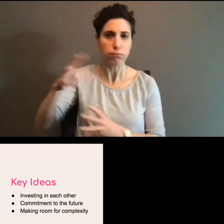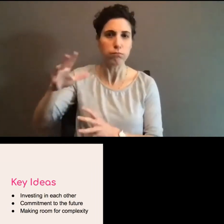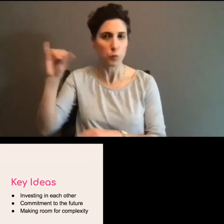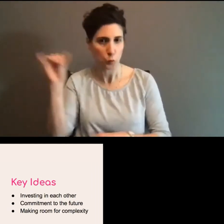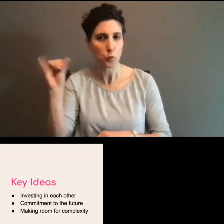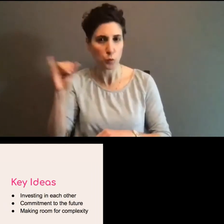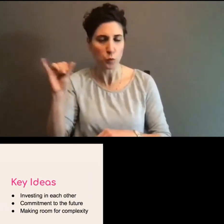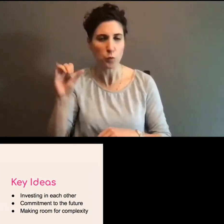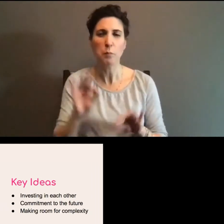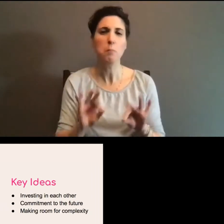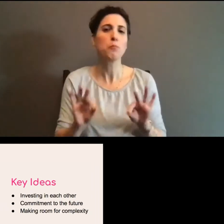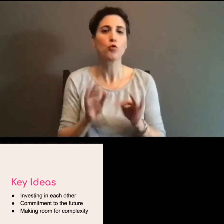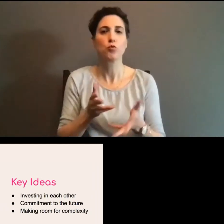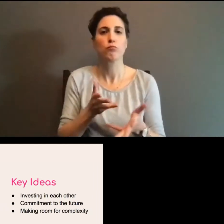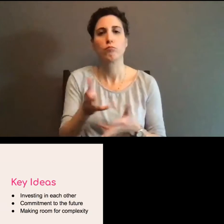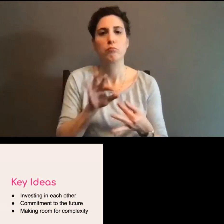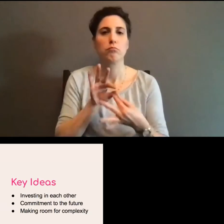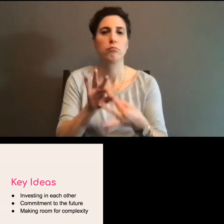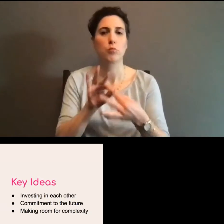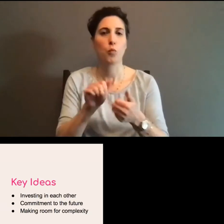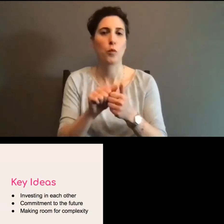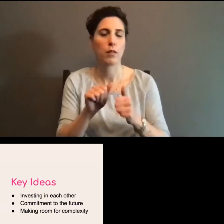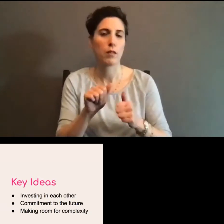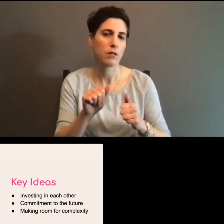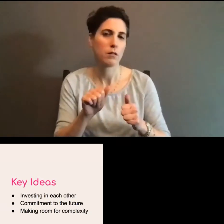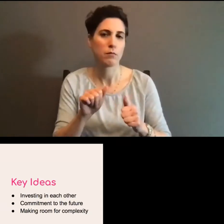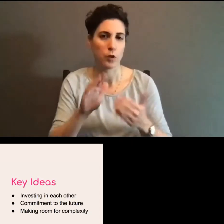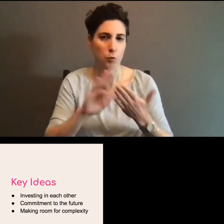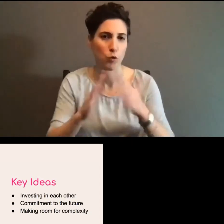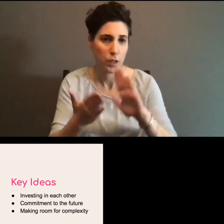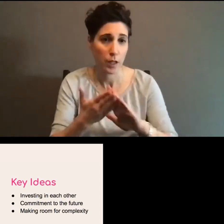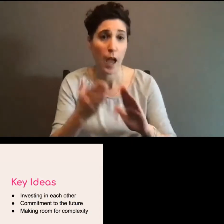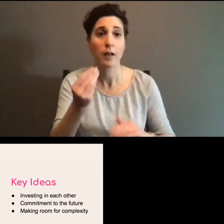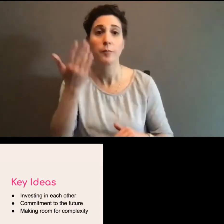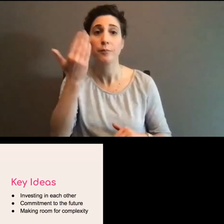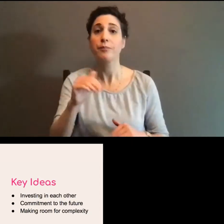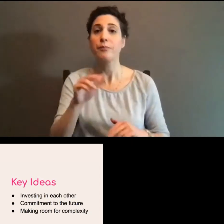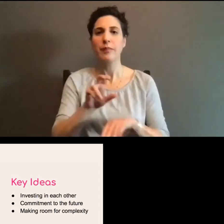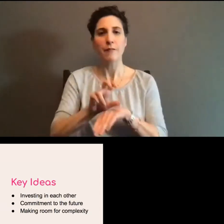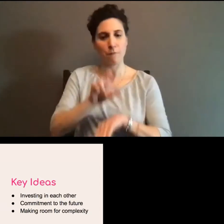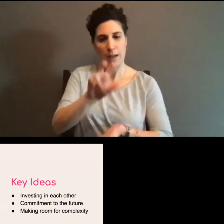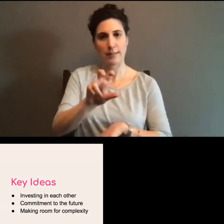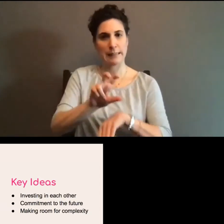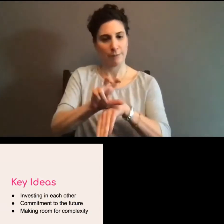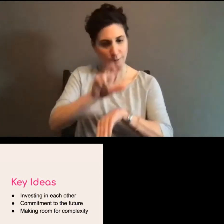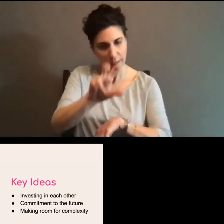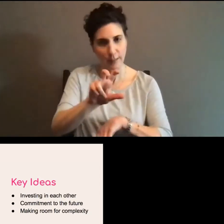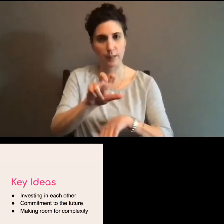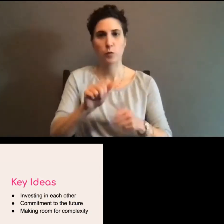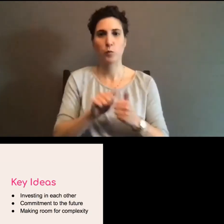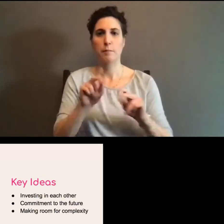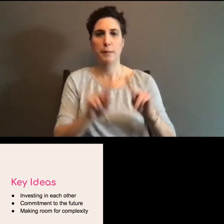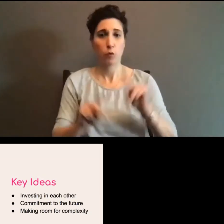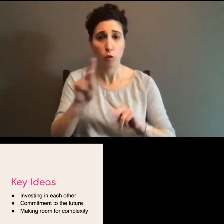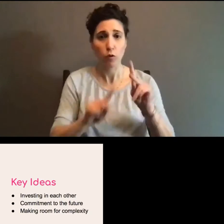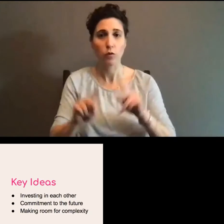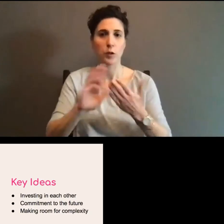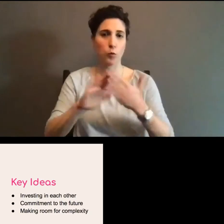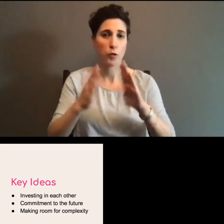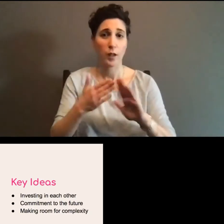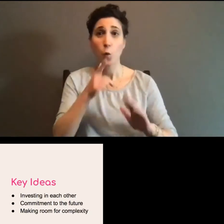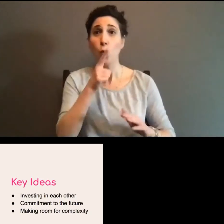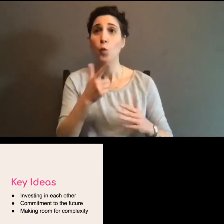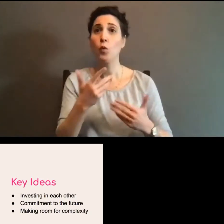using the word investment because I think we need to invest in the people and the communities we work with because they're taking all the risk